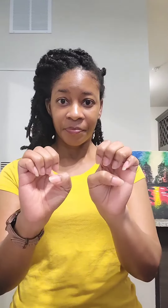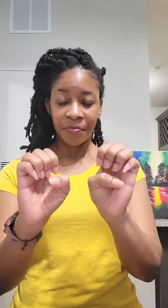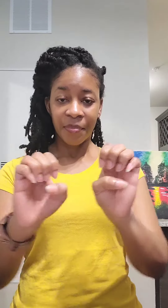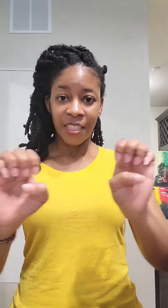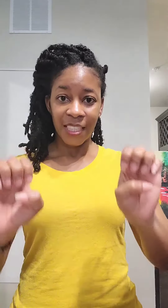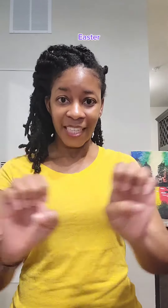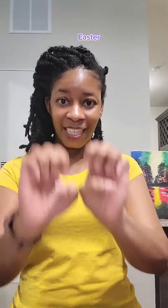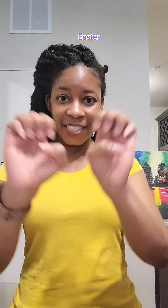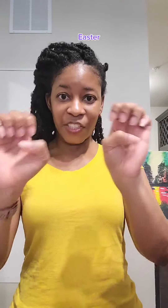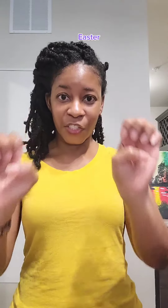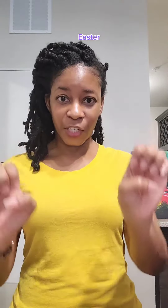Easter.